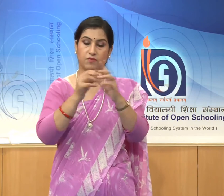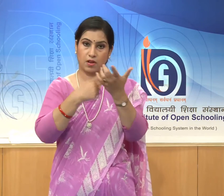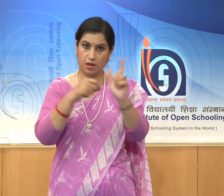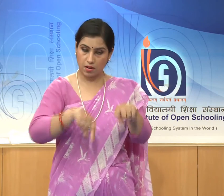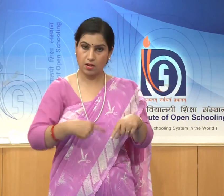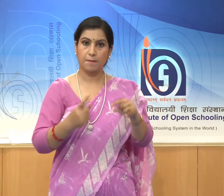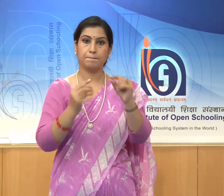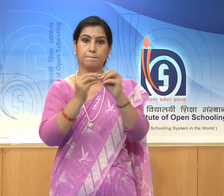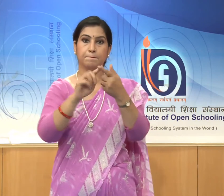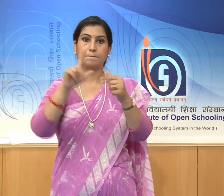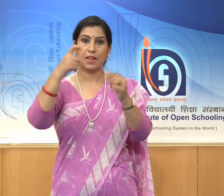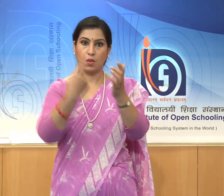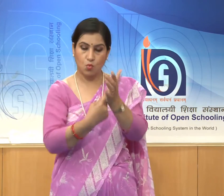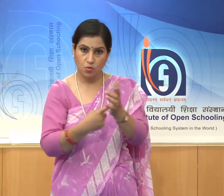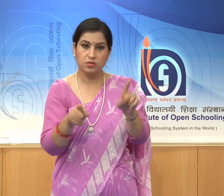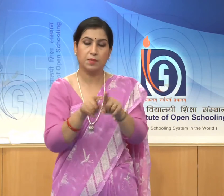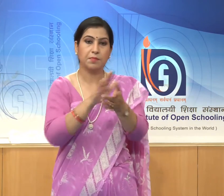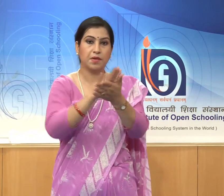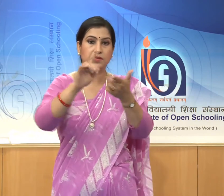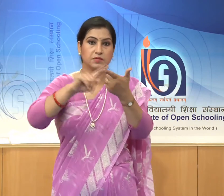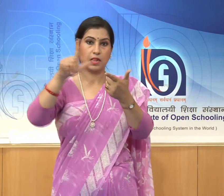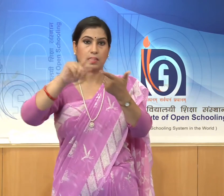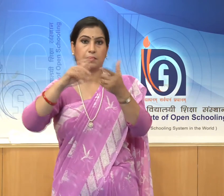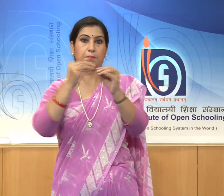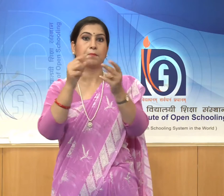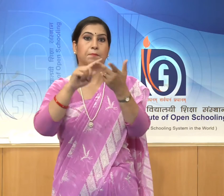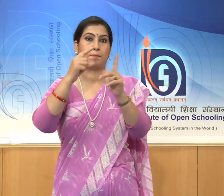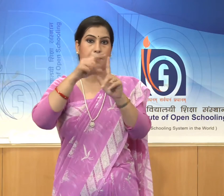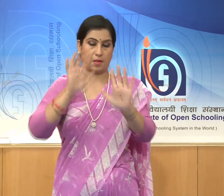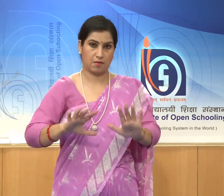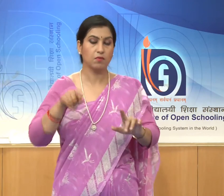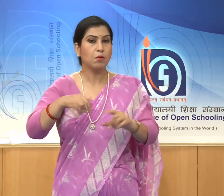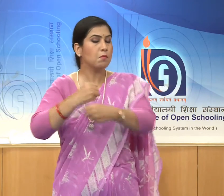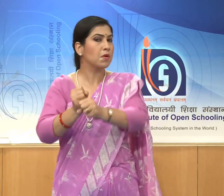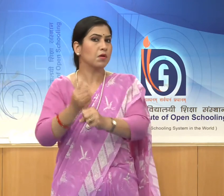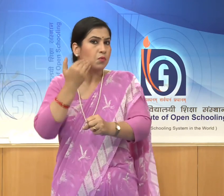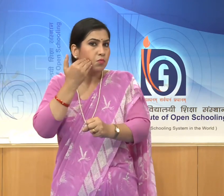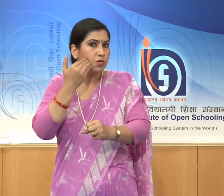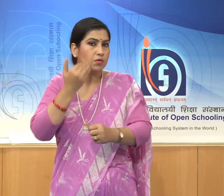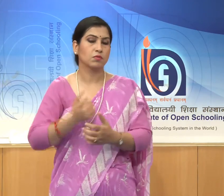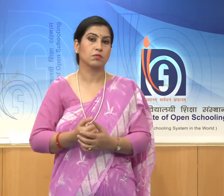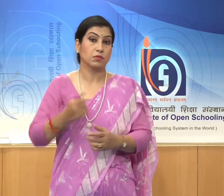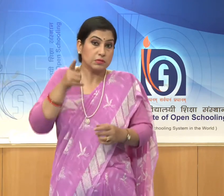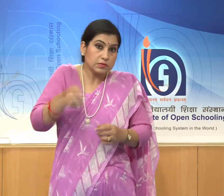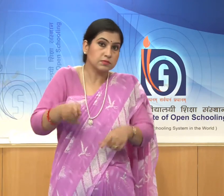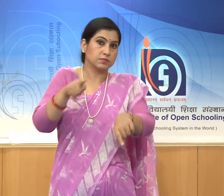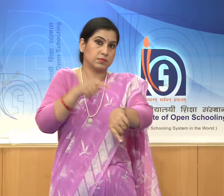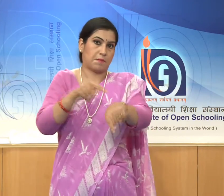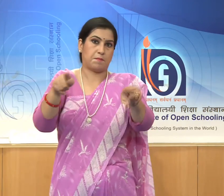Bakura, Belur and Halebedh were built during this